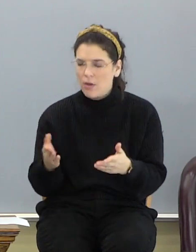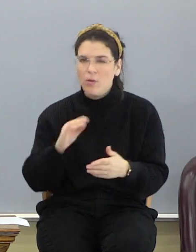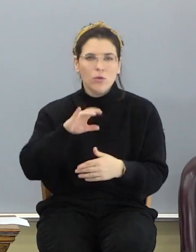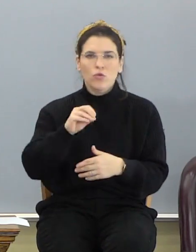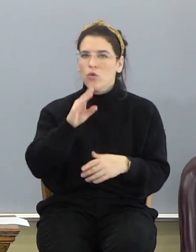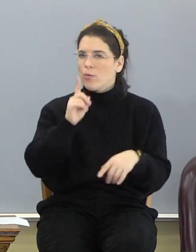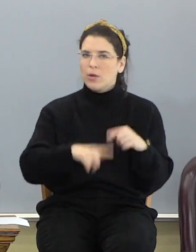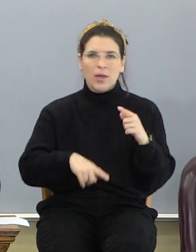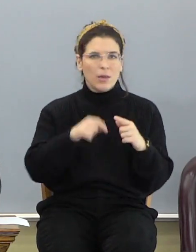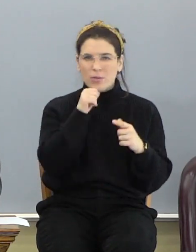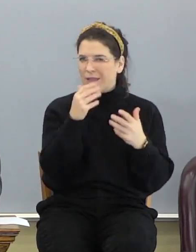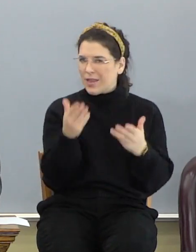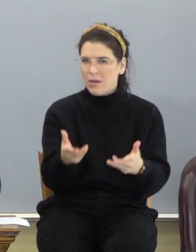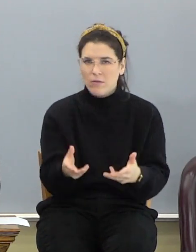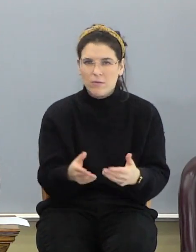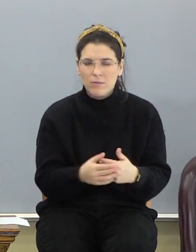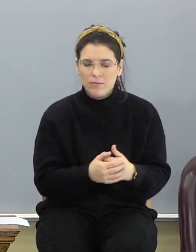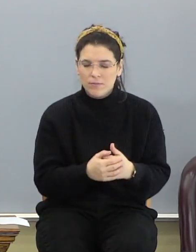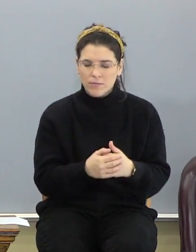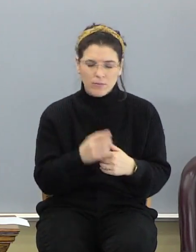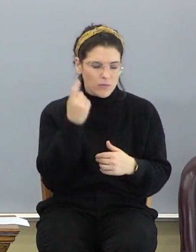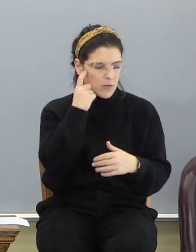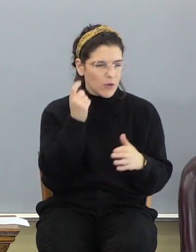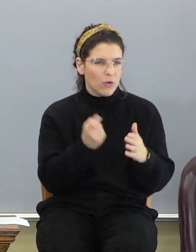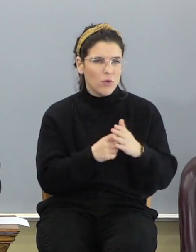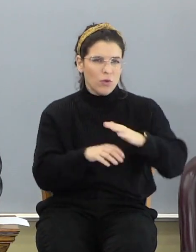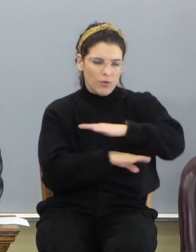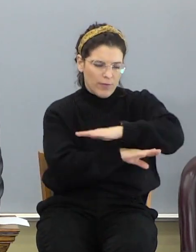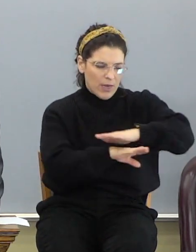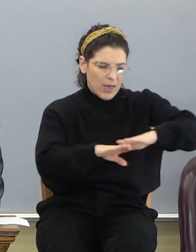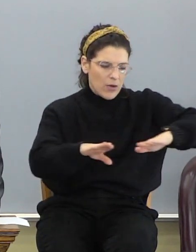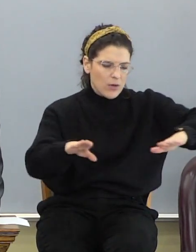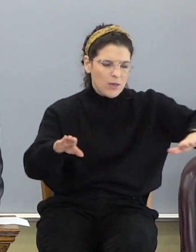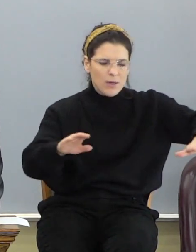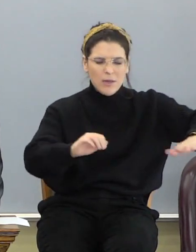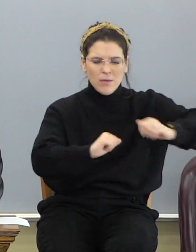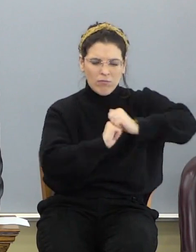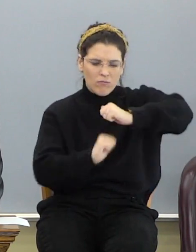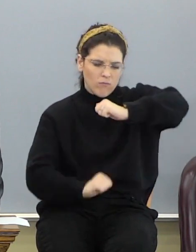couldn't because he wasn't there. But notice, he laid the foundations of the earth.